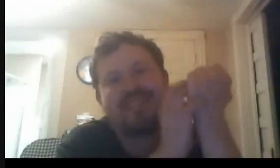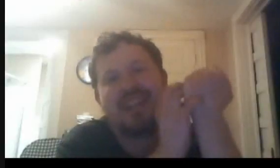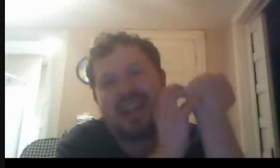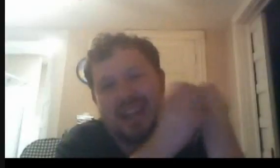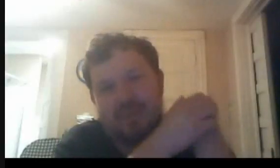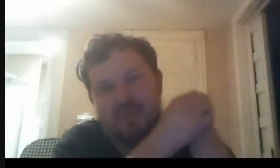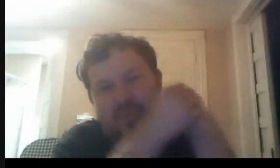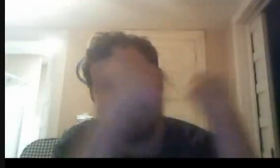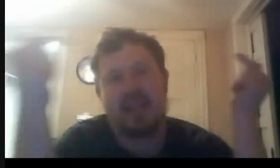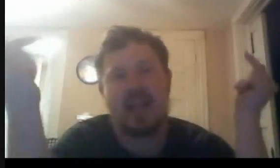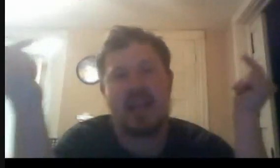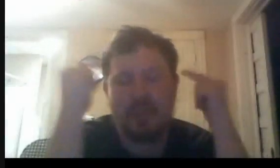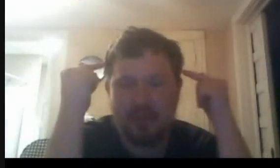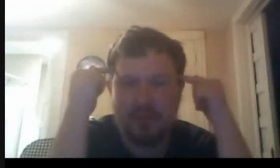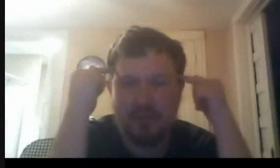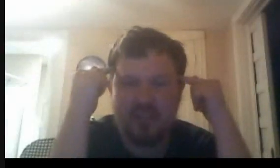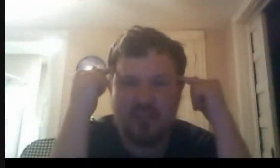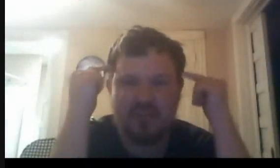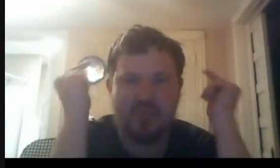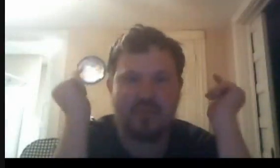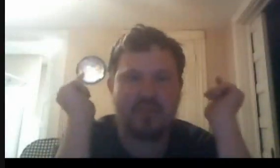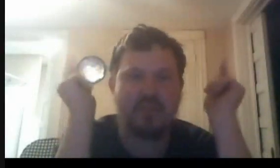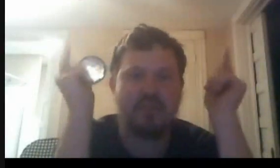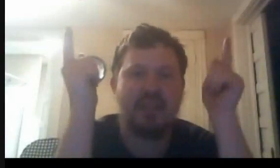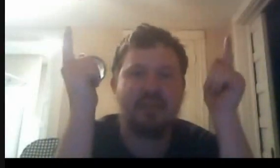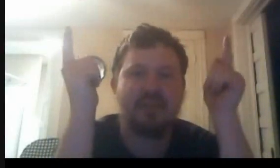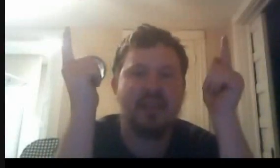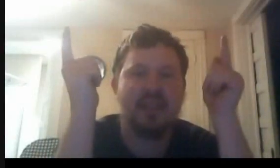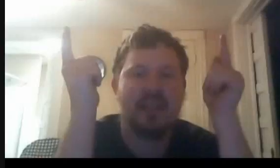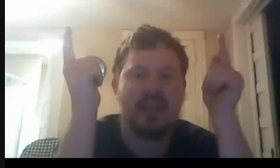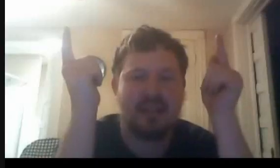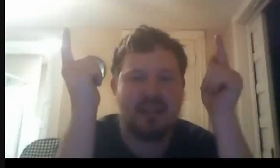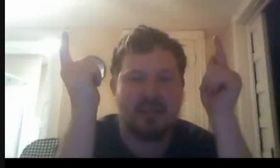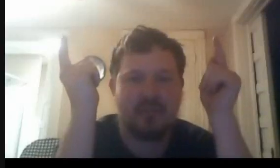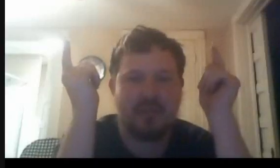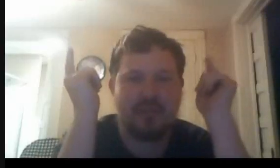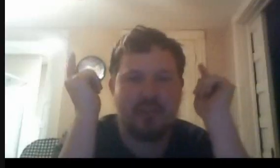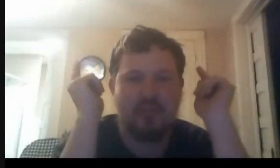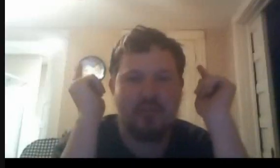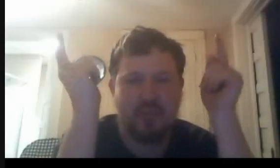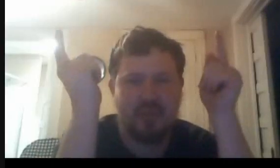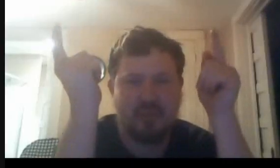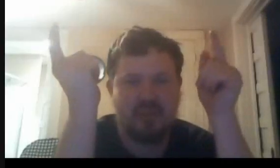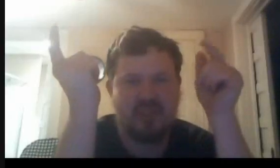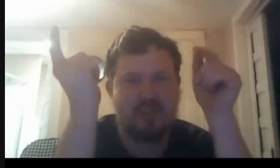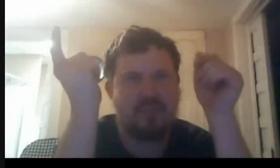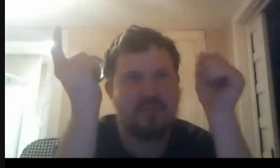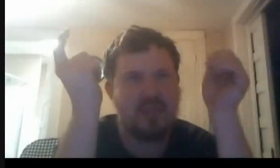Hi, I'm Mike Romero Jr. Today, I'd like to talk about some of my favorite Goosebumps books. Yeah,